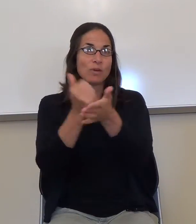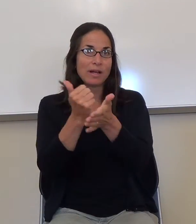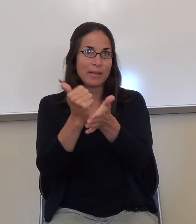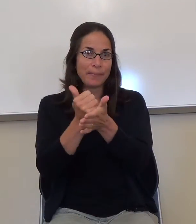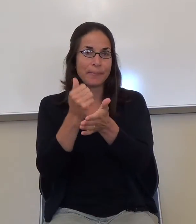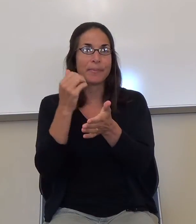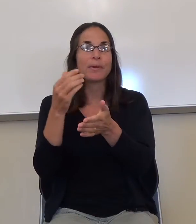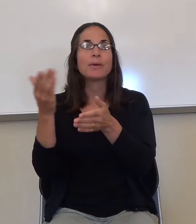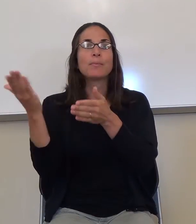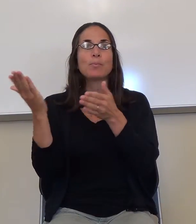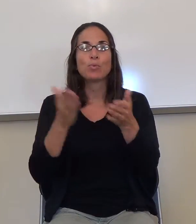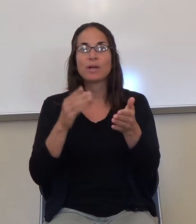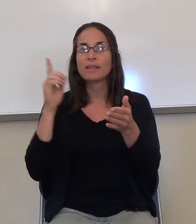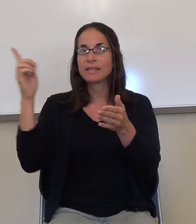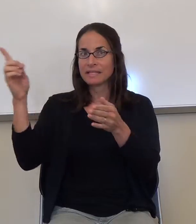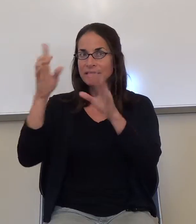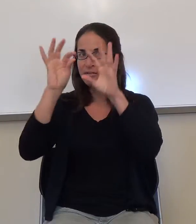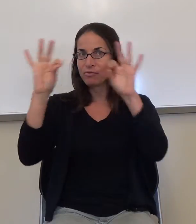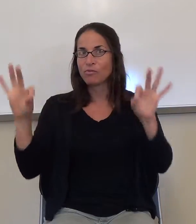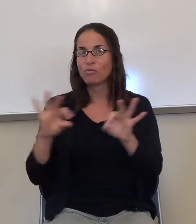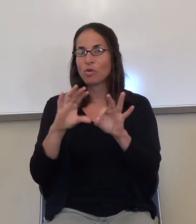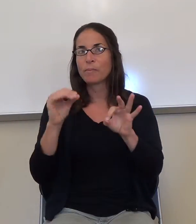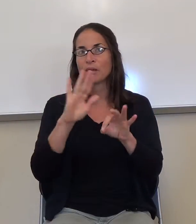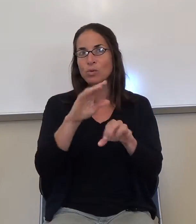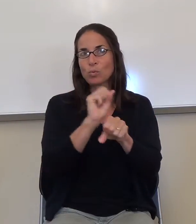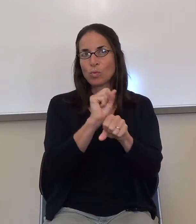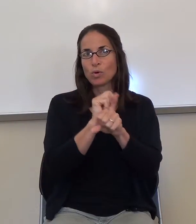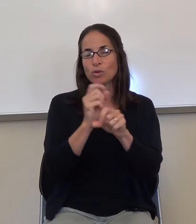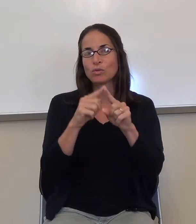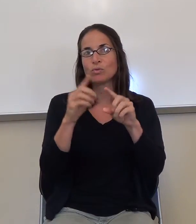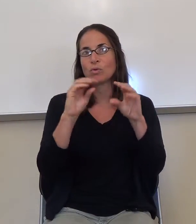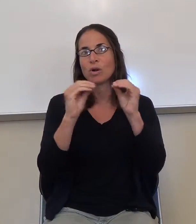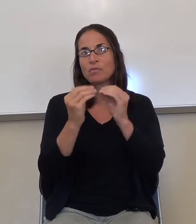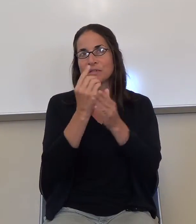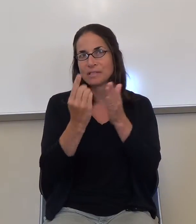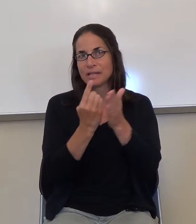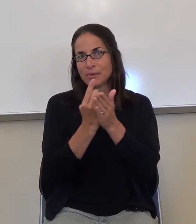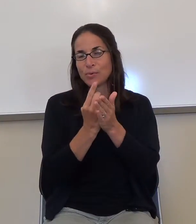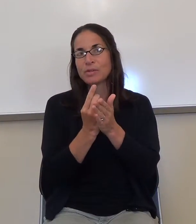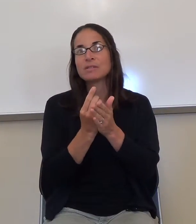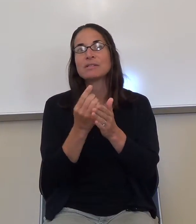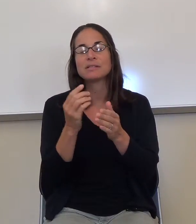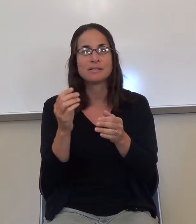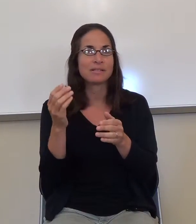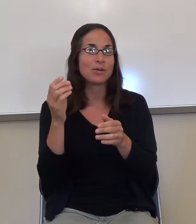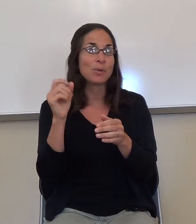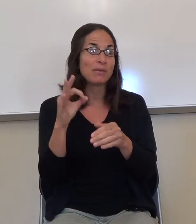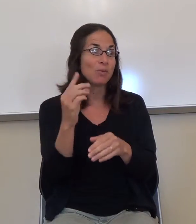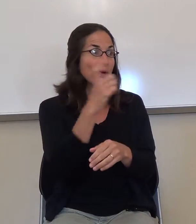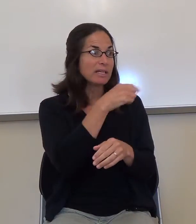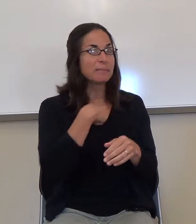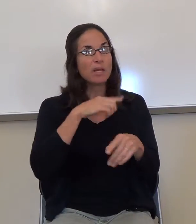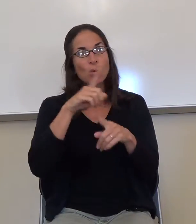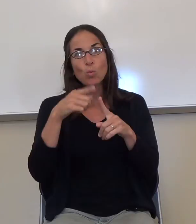anytime during office hours. Again, if you come and ask me, when are your office hours, where is your office,